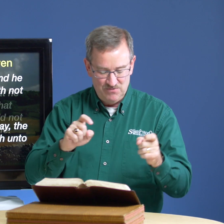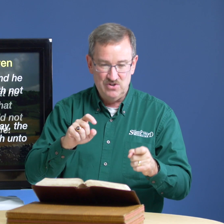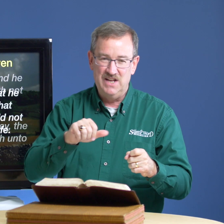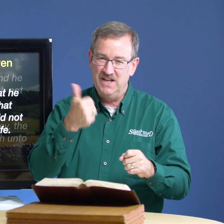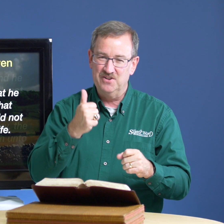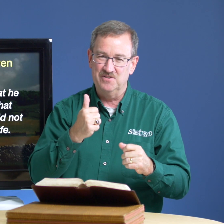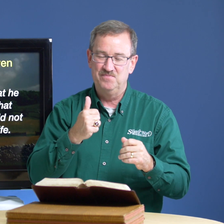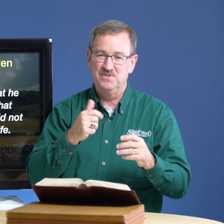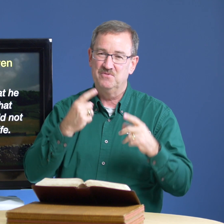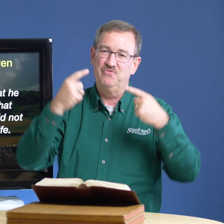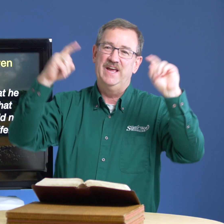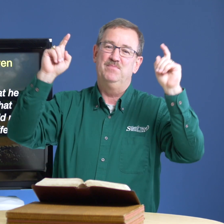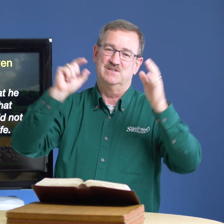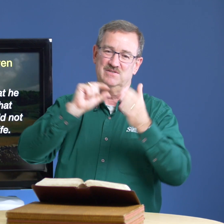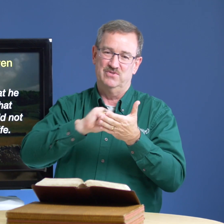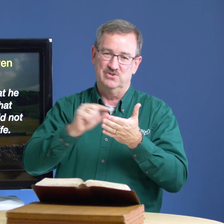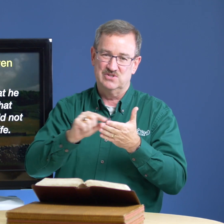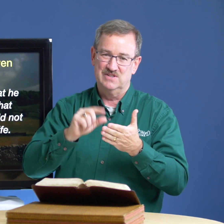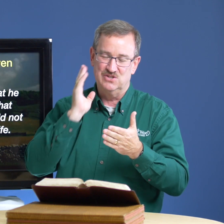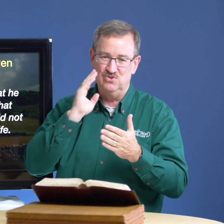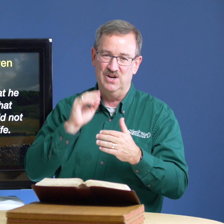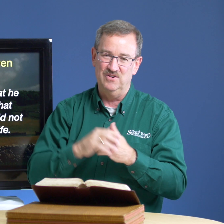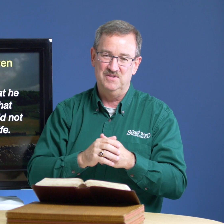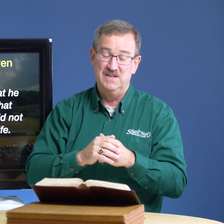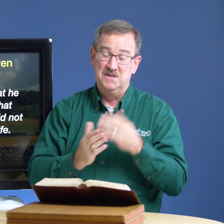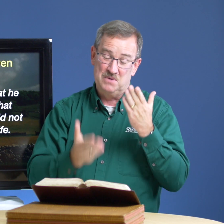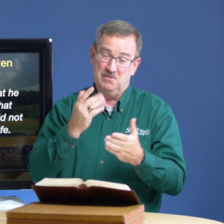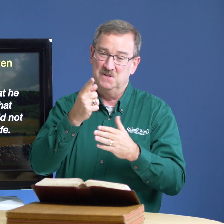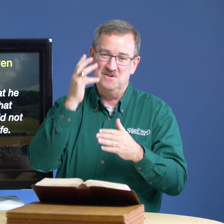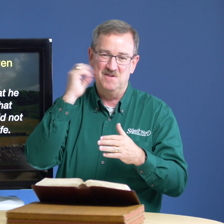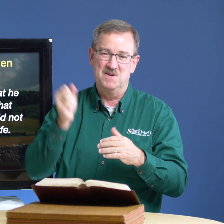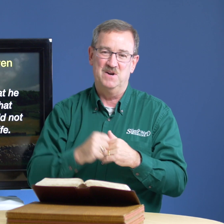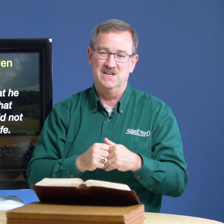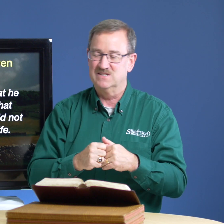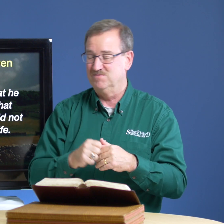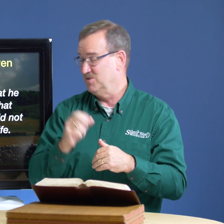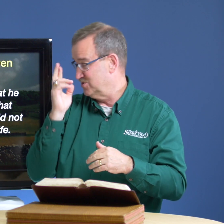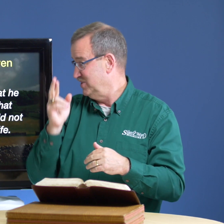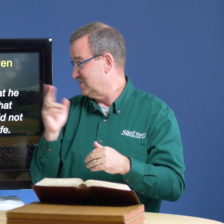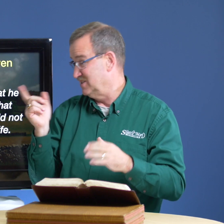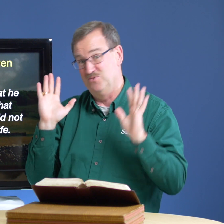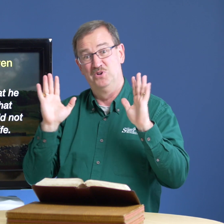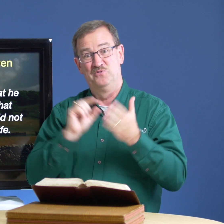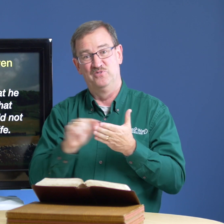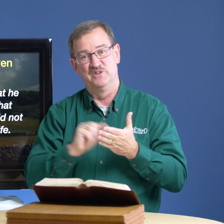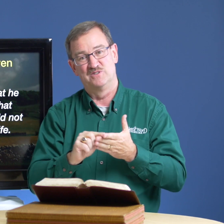give you another famous verse that you know probably you have memorized there's a reason it's a wonderful verse